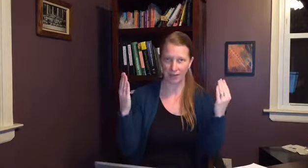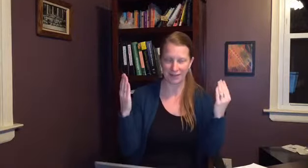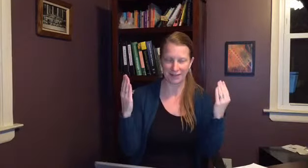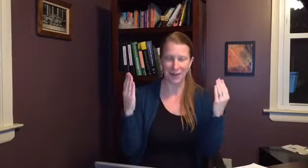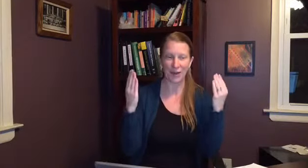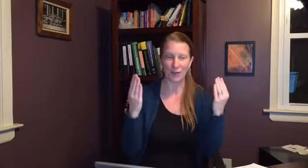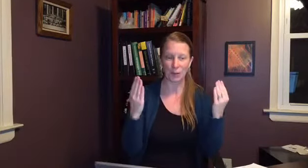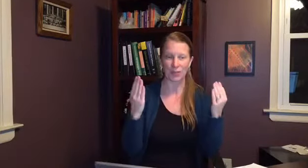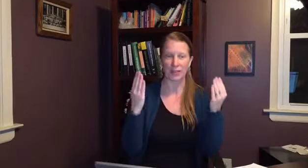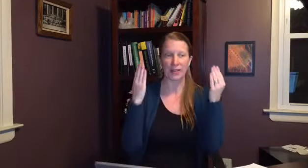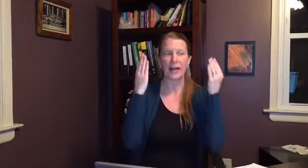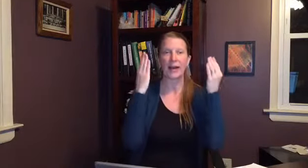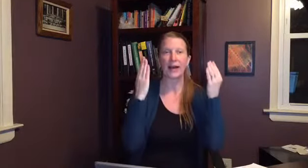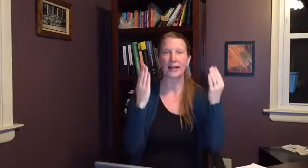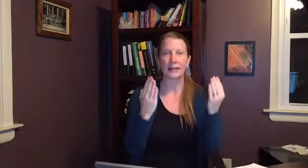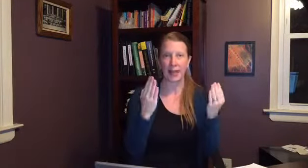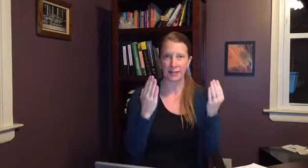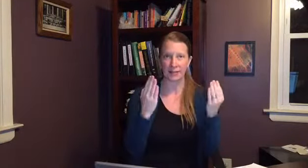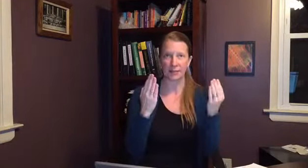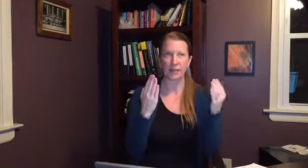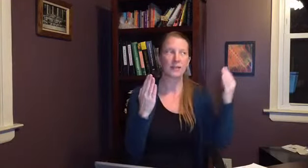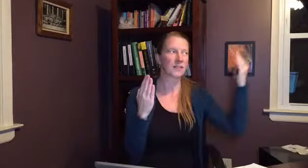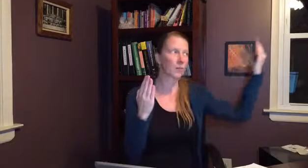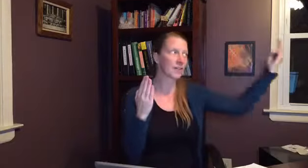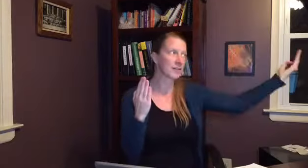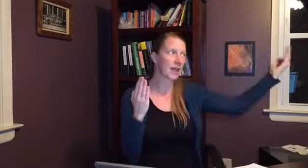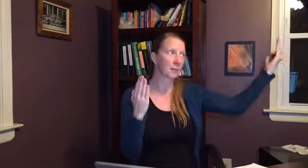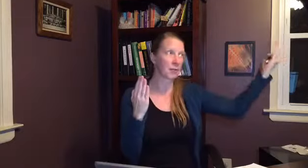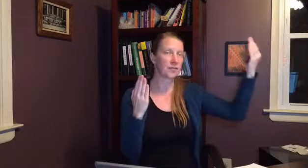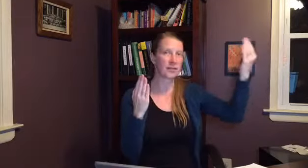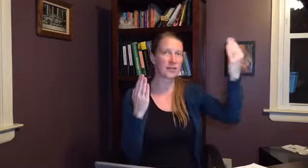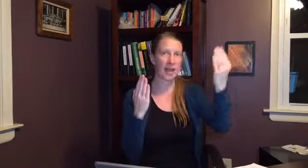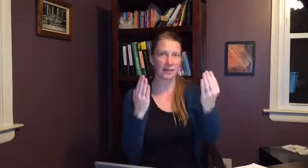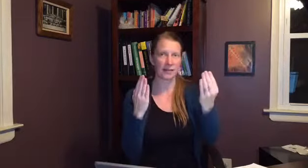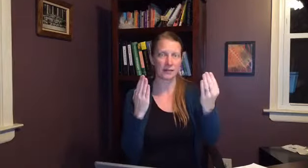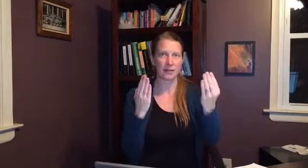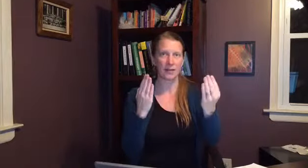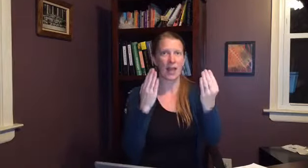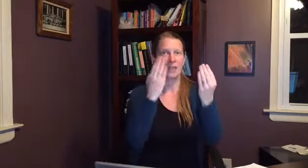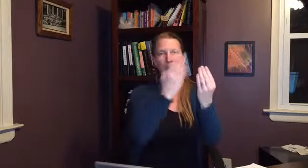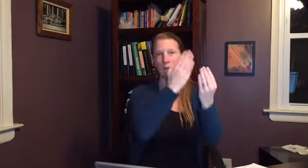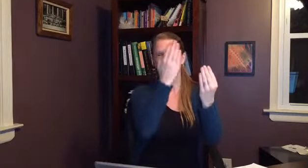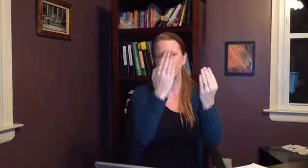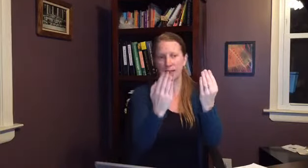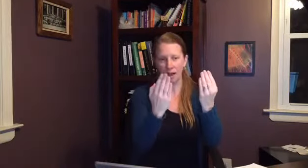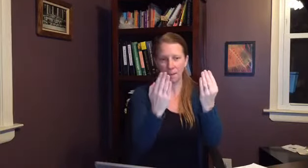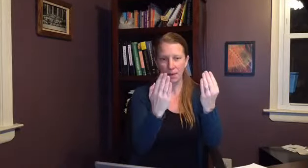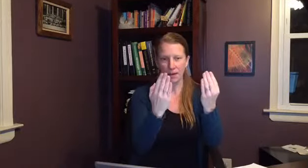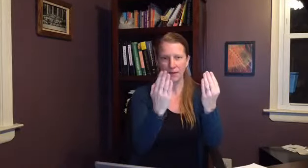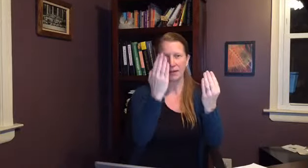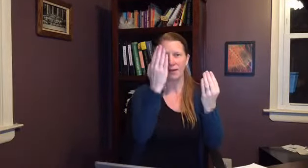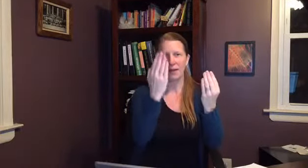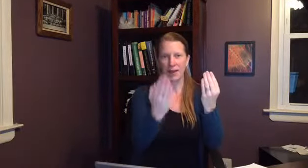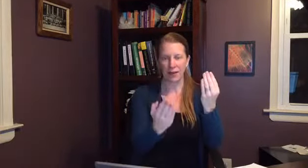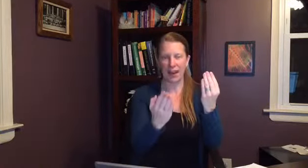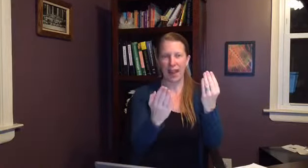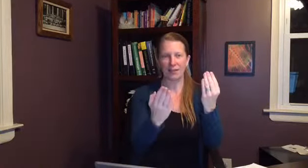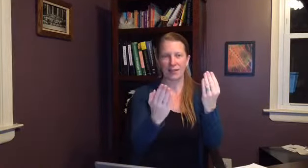unfortunately unless someone has had previous tests and then all of a sudden they come in and now they have it